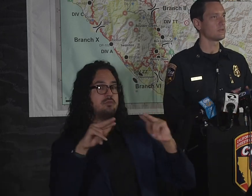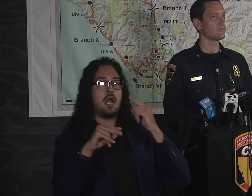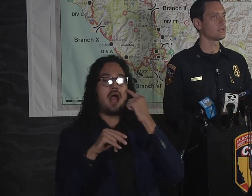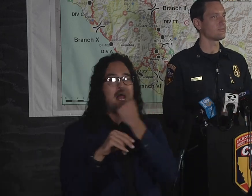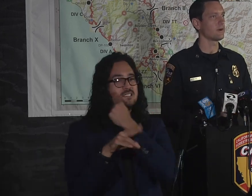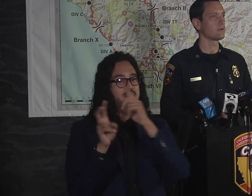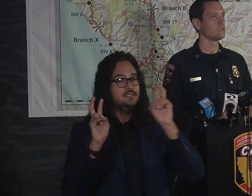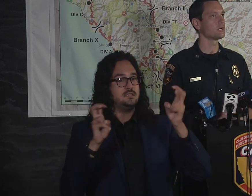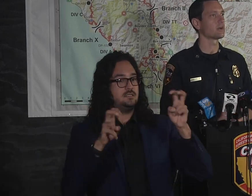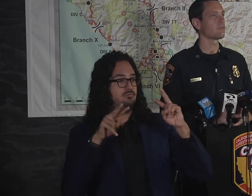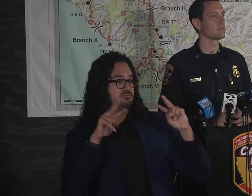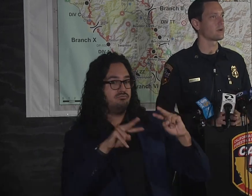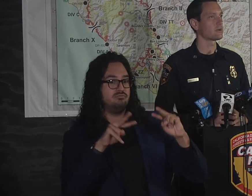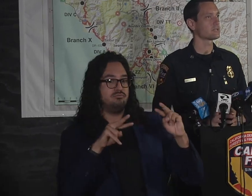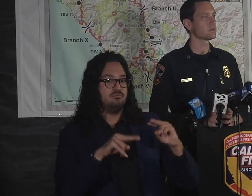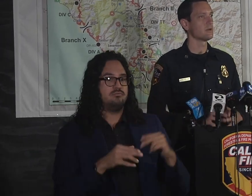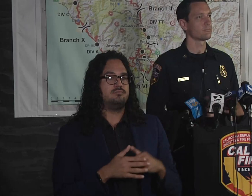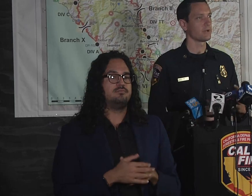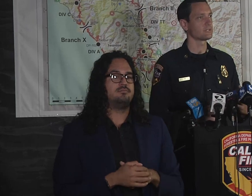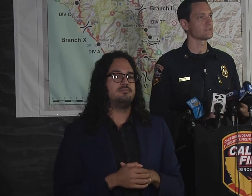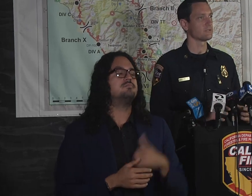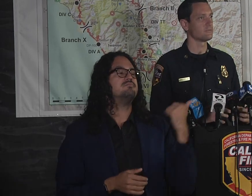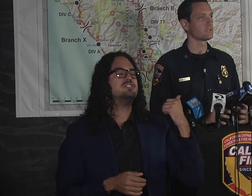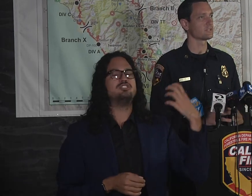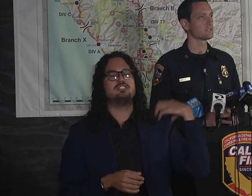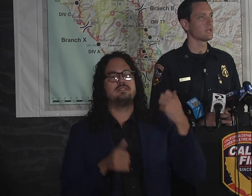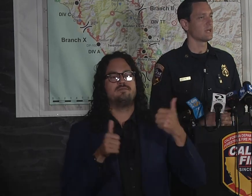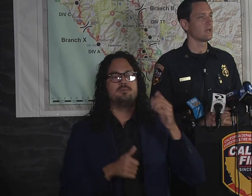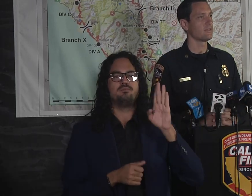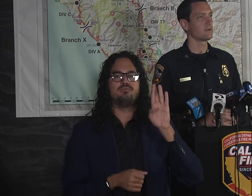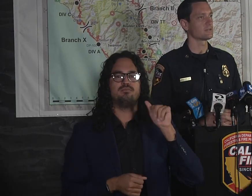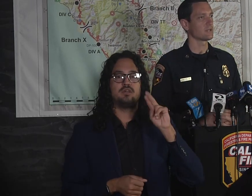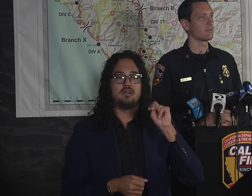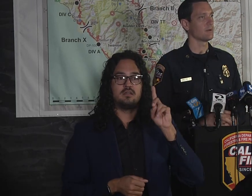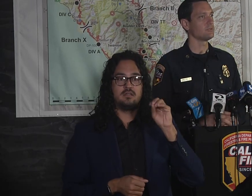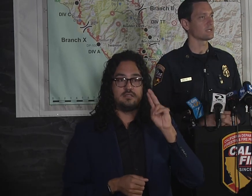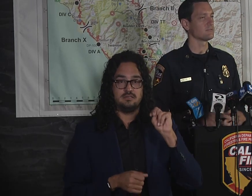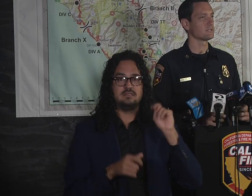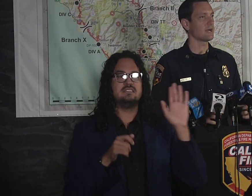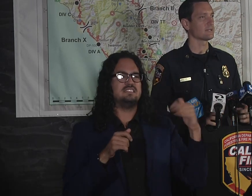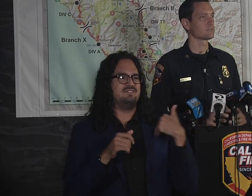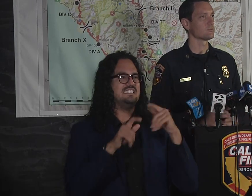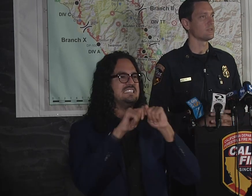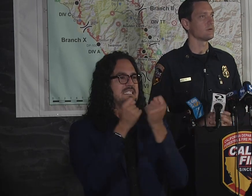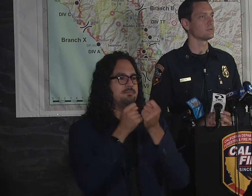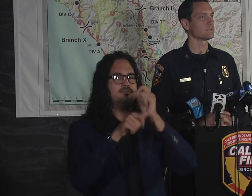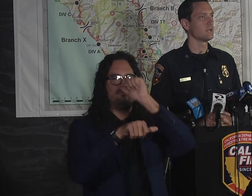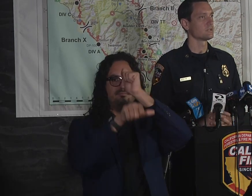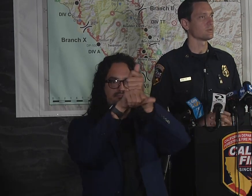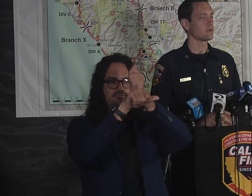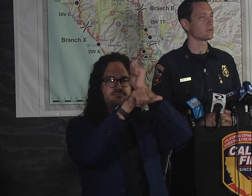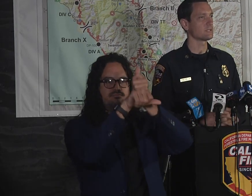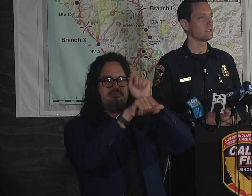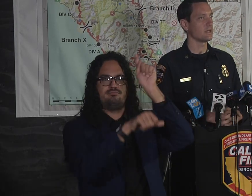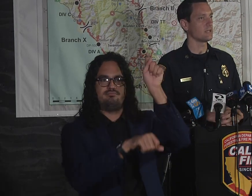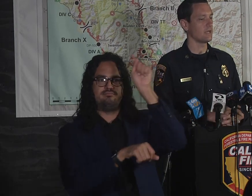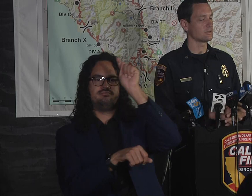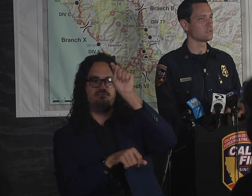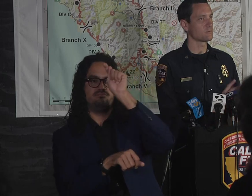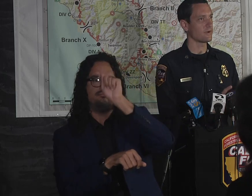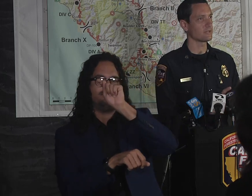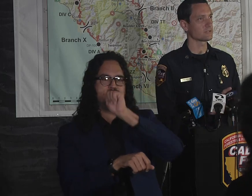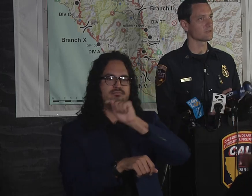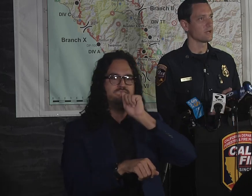divide the fire to geographical areas, branches and divisions, and then there's objectives and tasks within those. So there is a